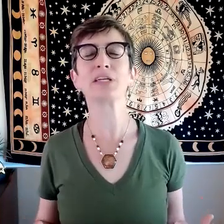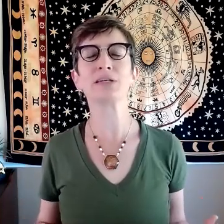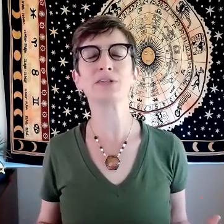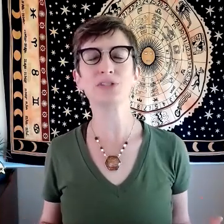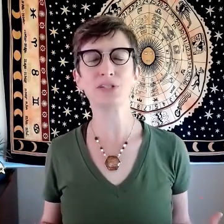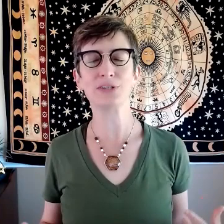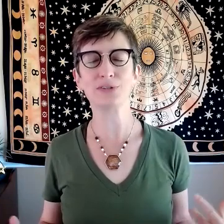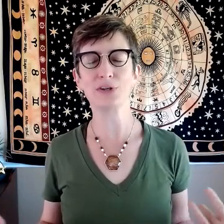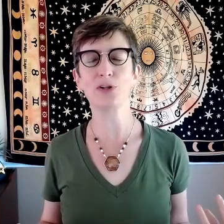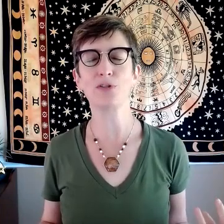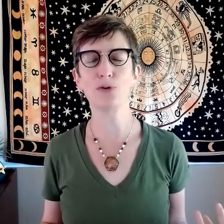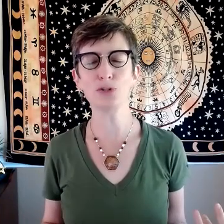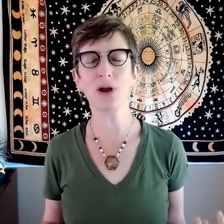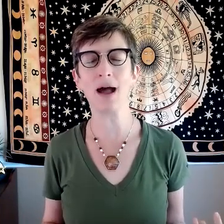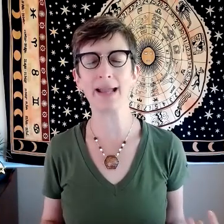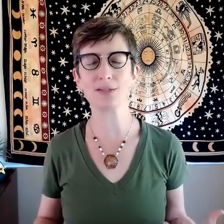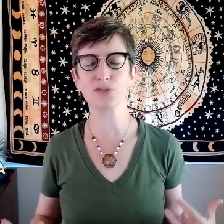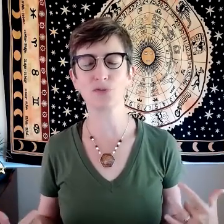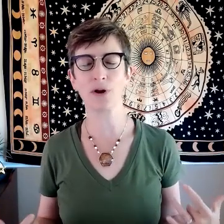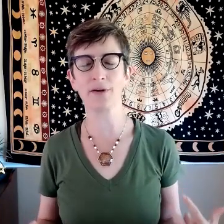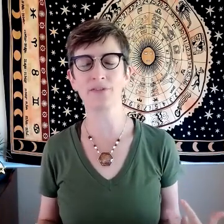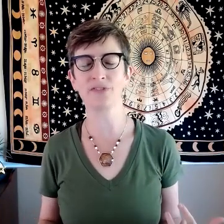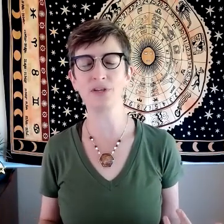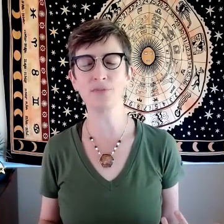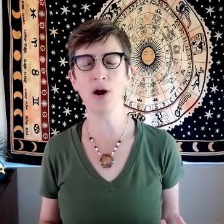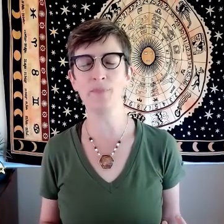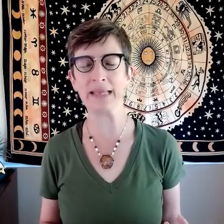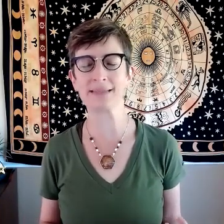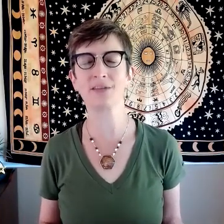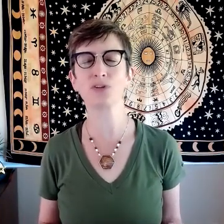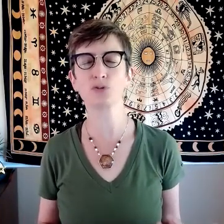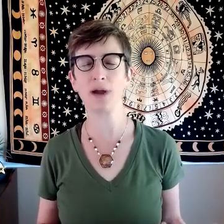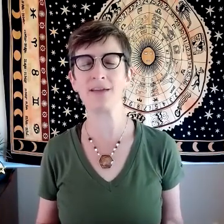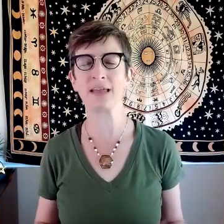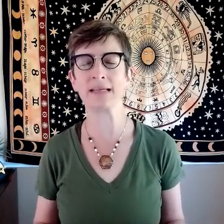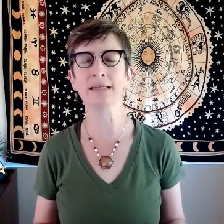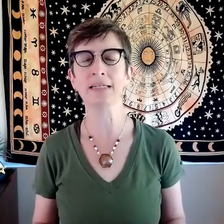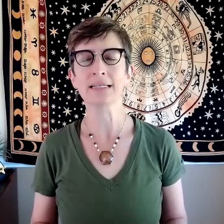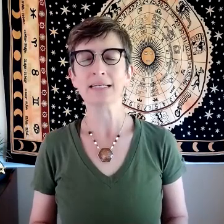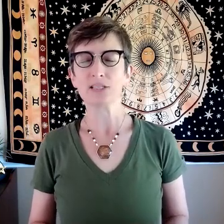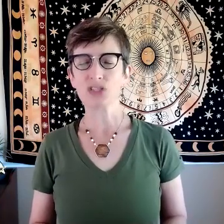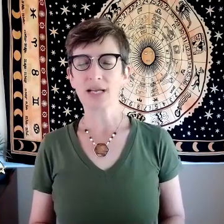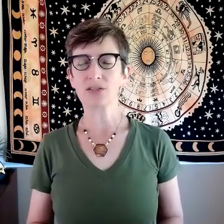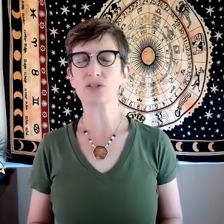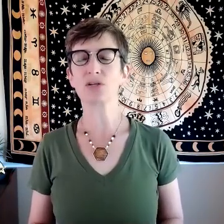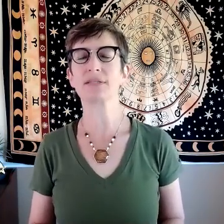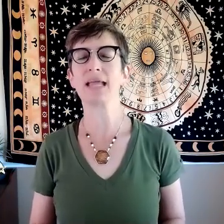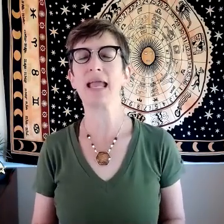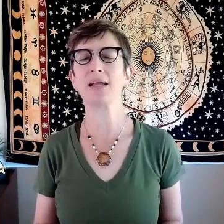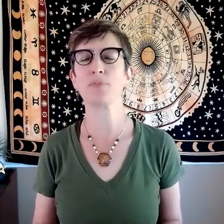you to close your eyes for a few moments and if you're driving just take a